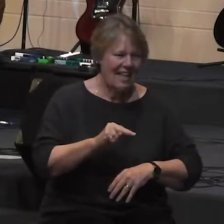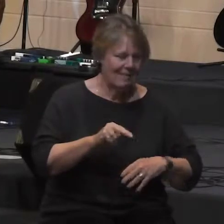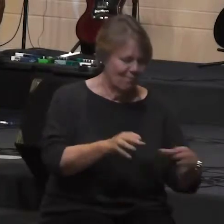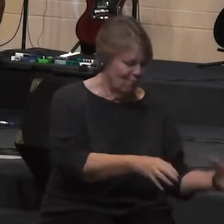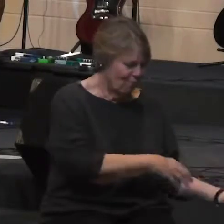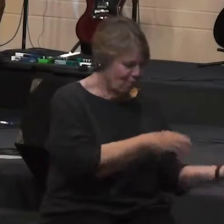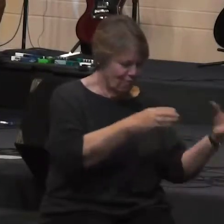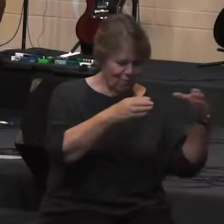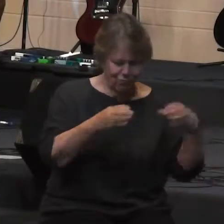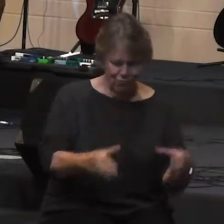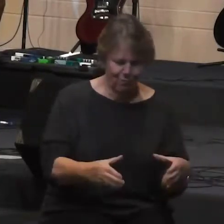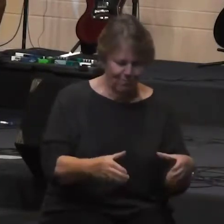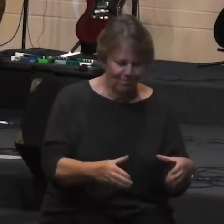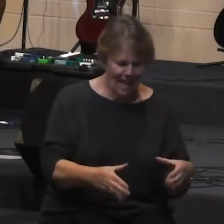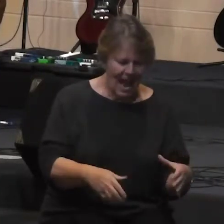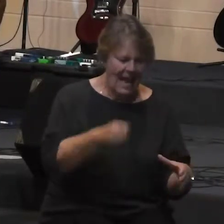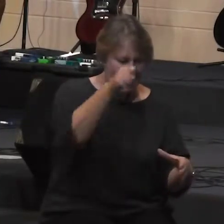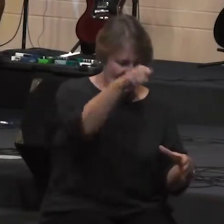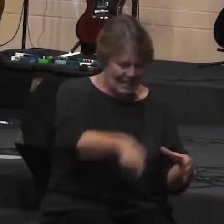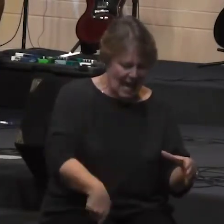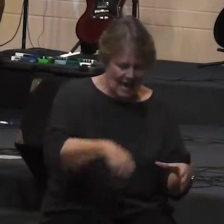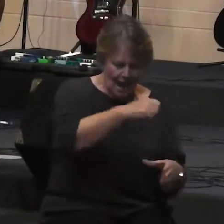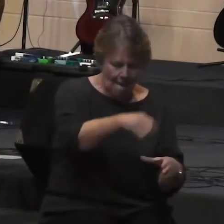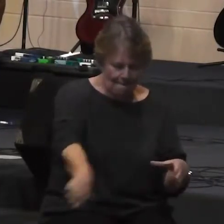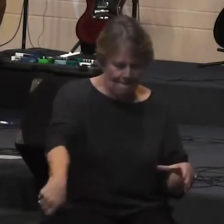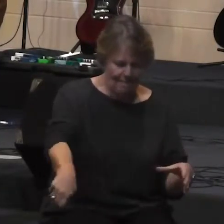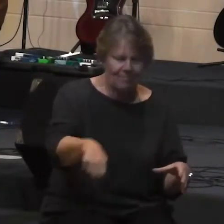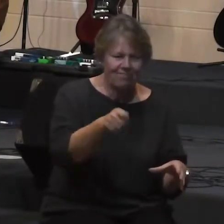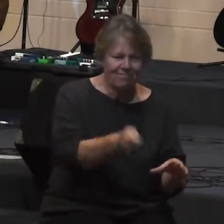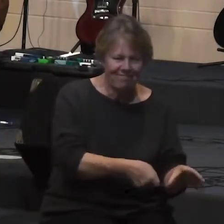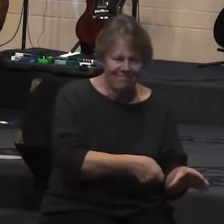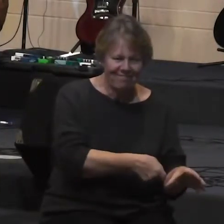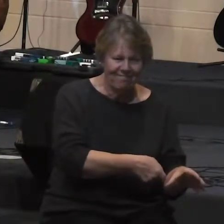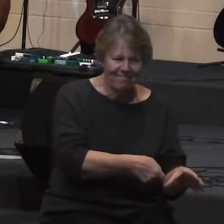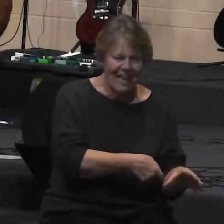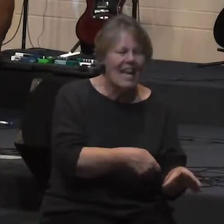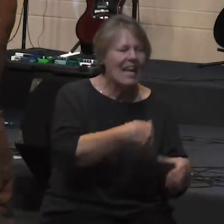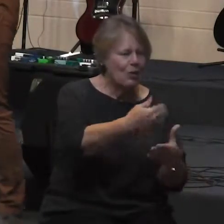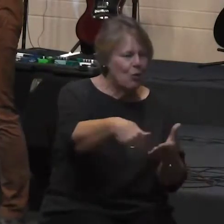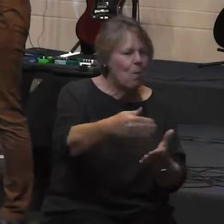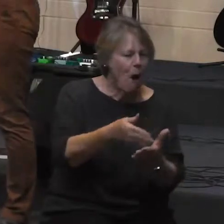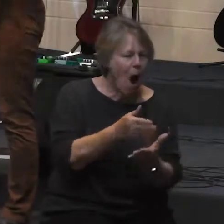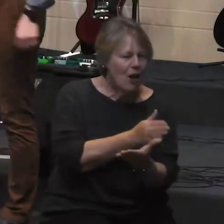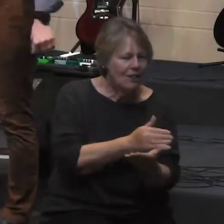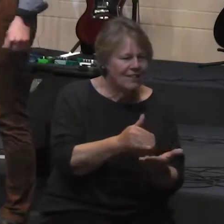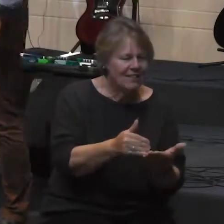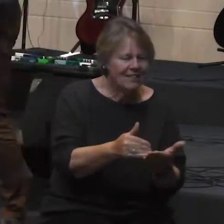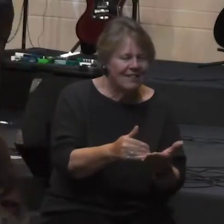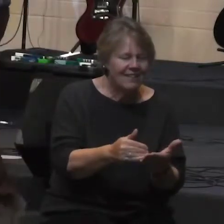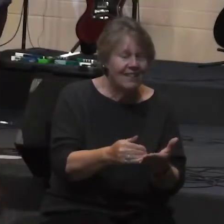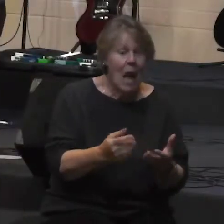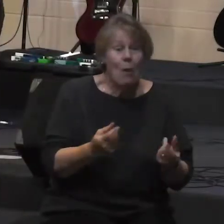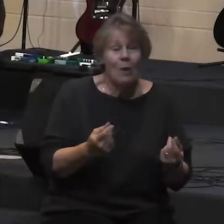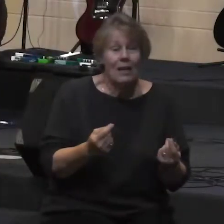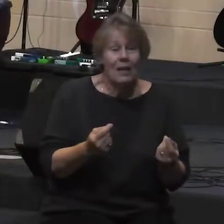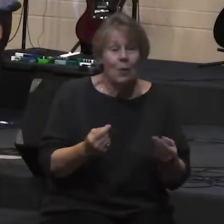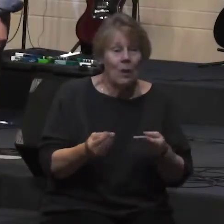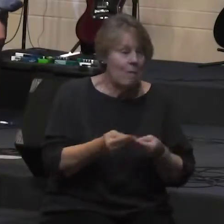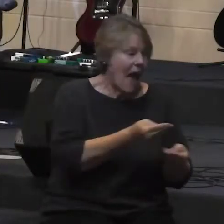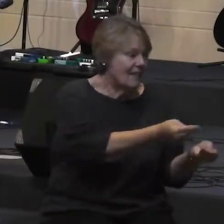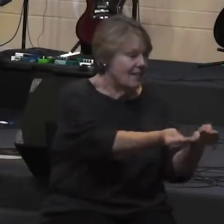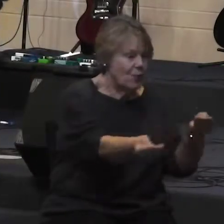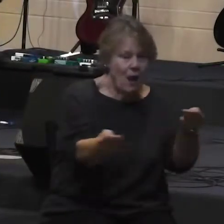and he cut it up into slices and what we did is we passed it around